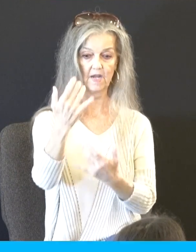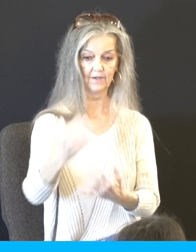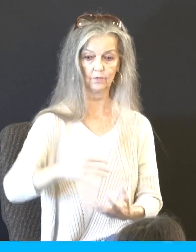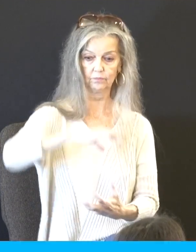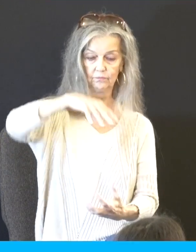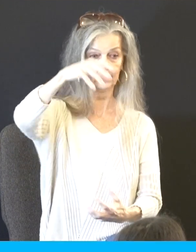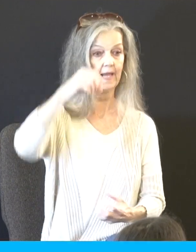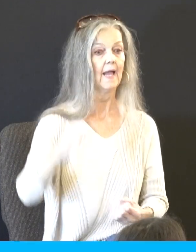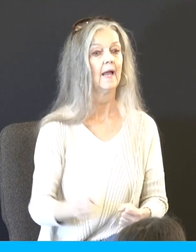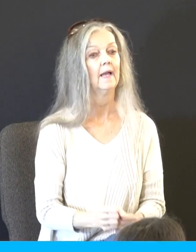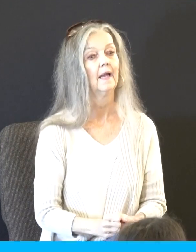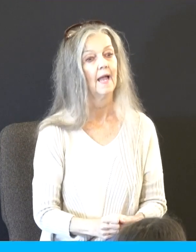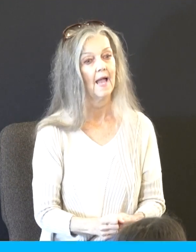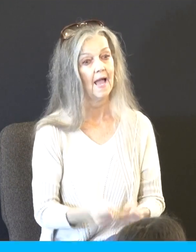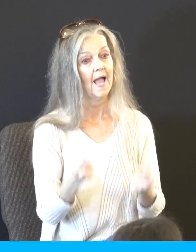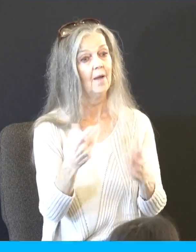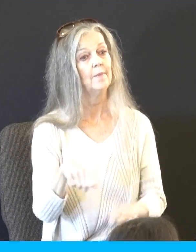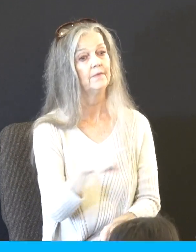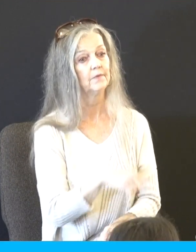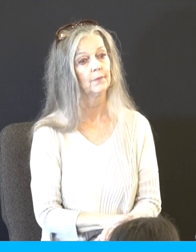how many of you would still be, should we say, connected to the event?